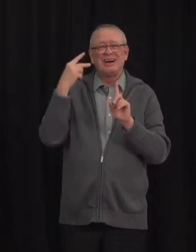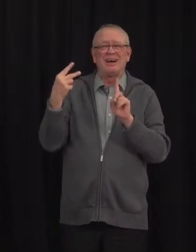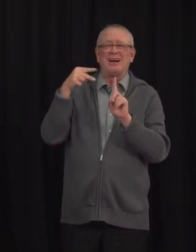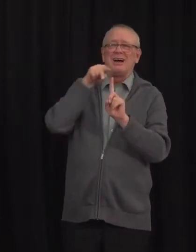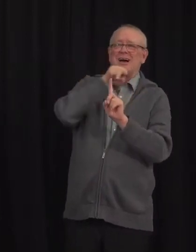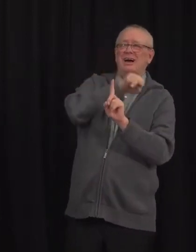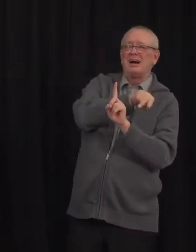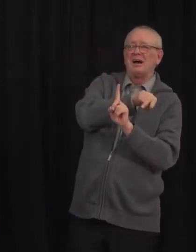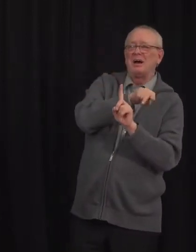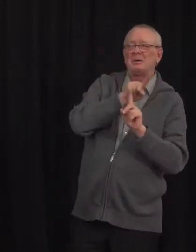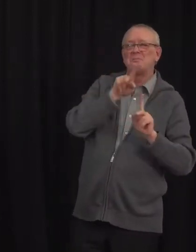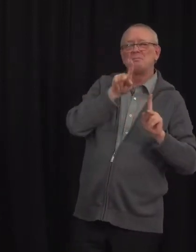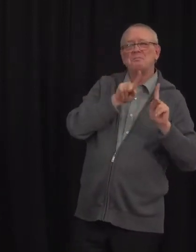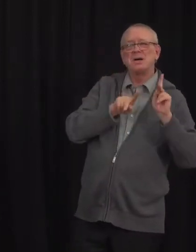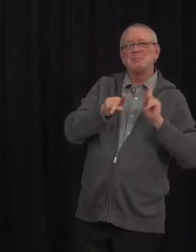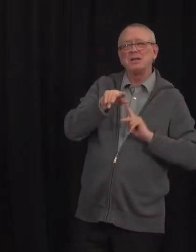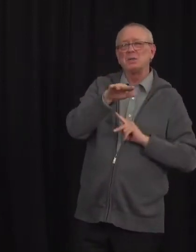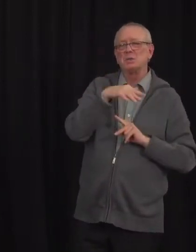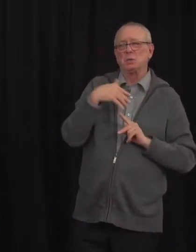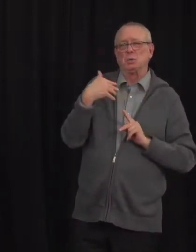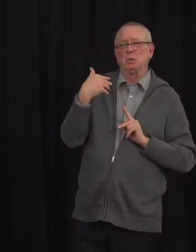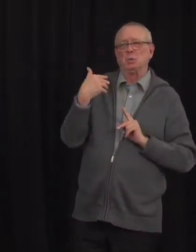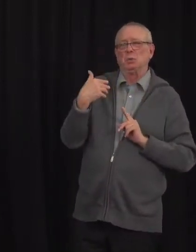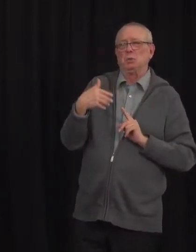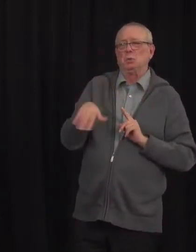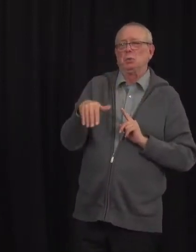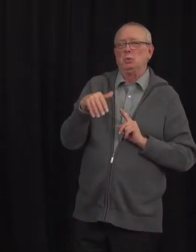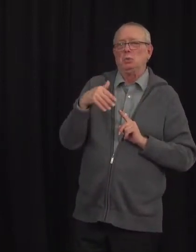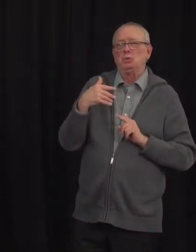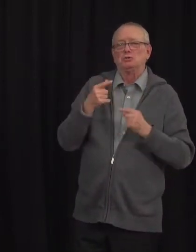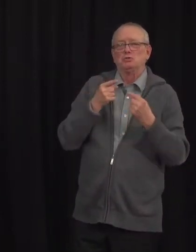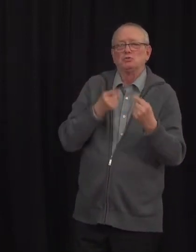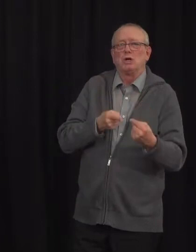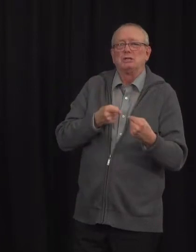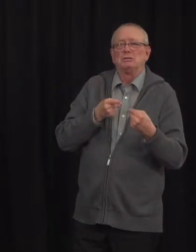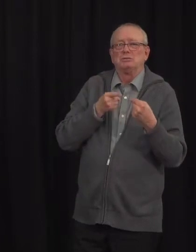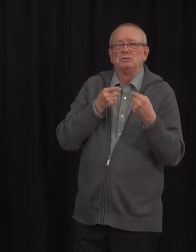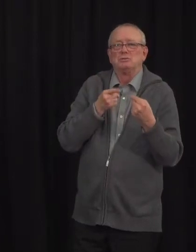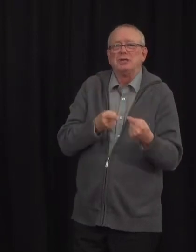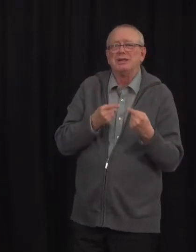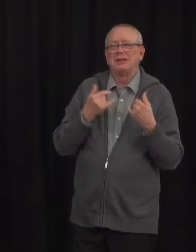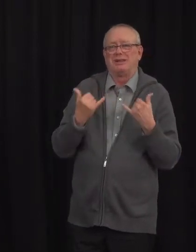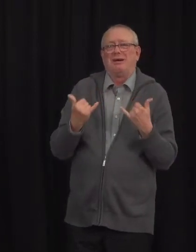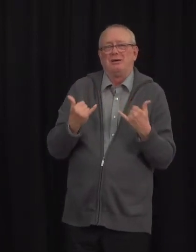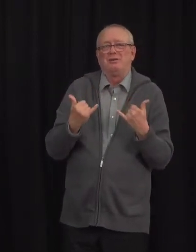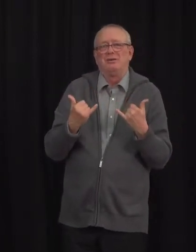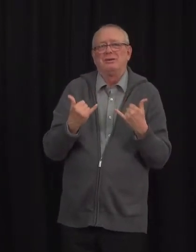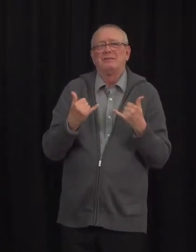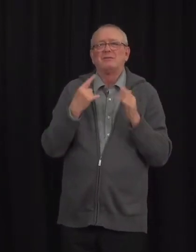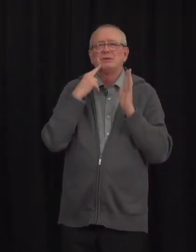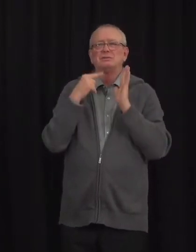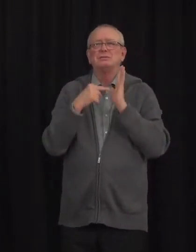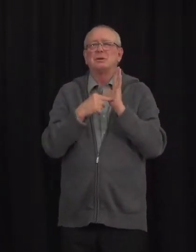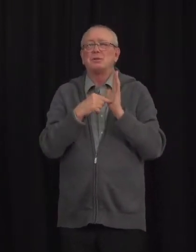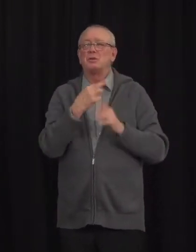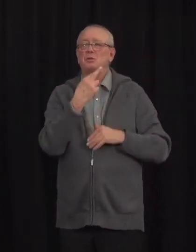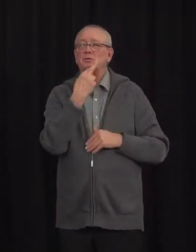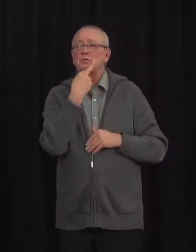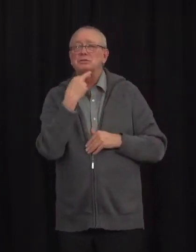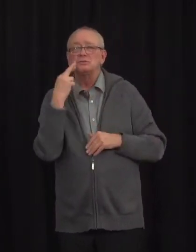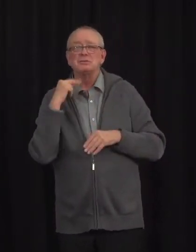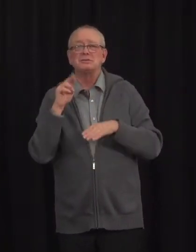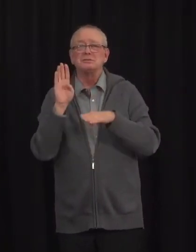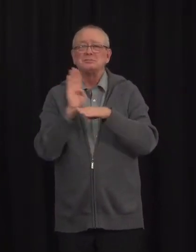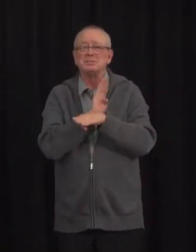people who are barely hanging on to the, for example, restauranteurs whose life